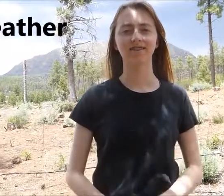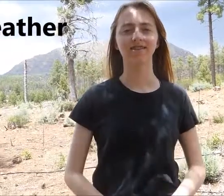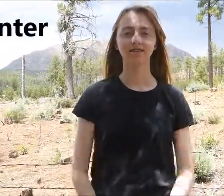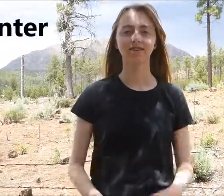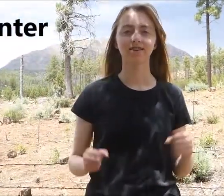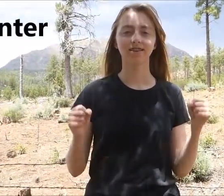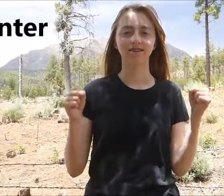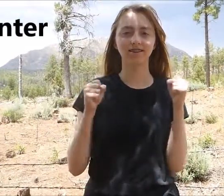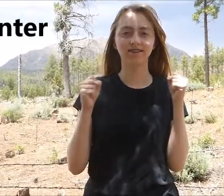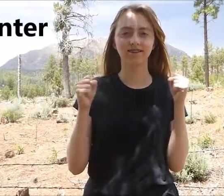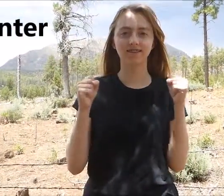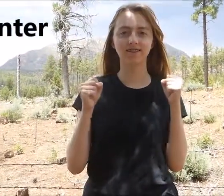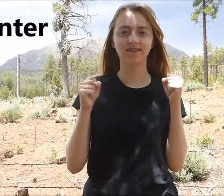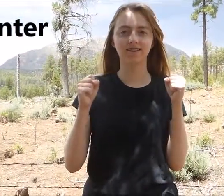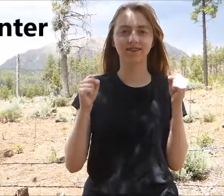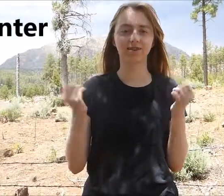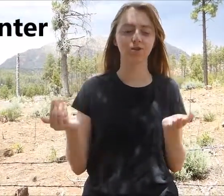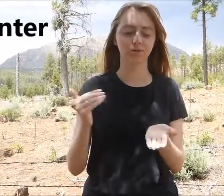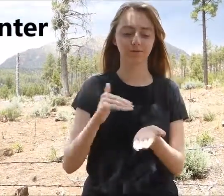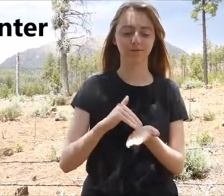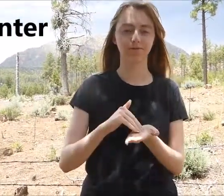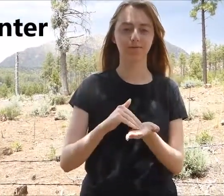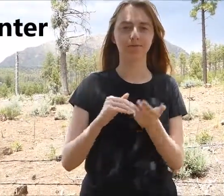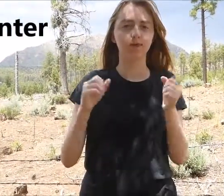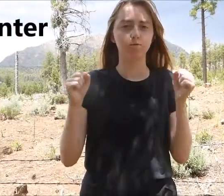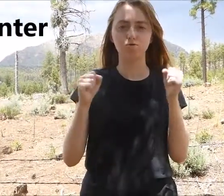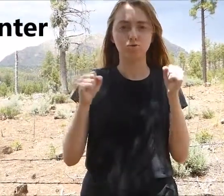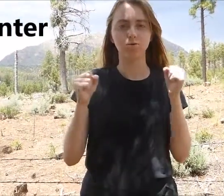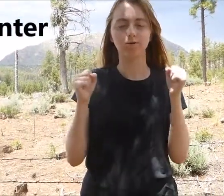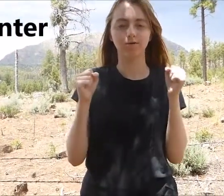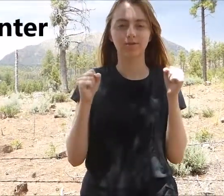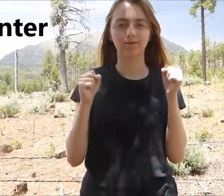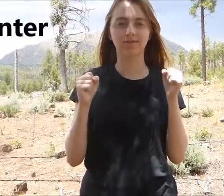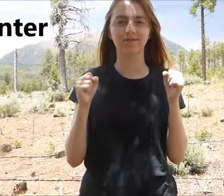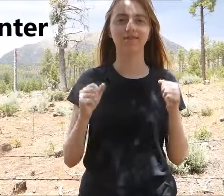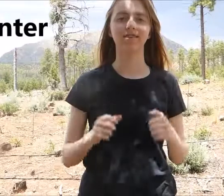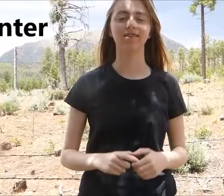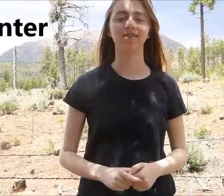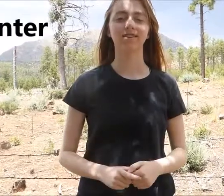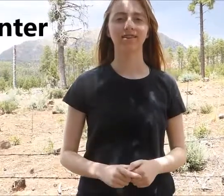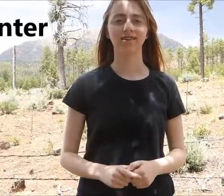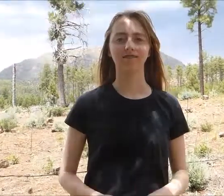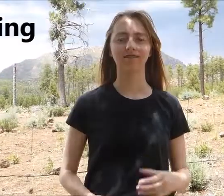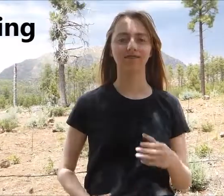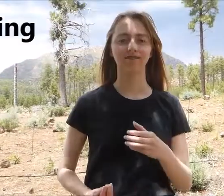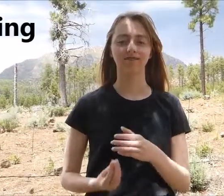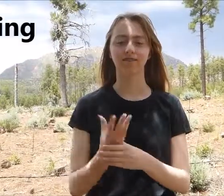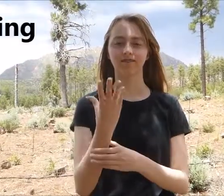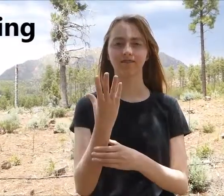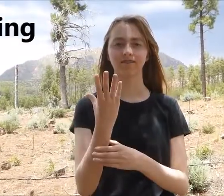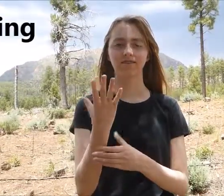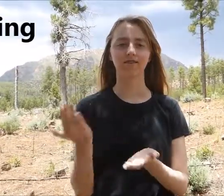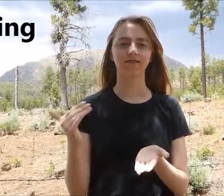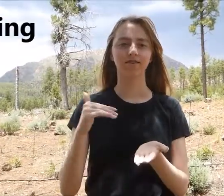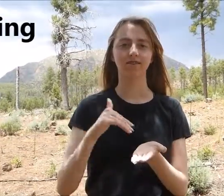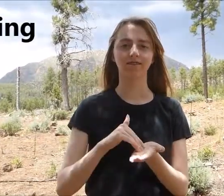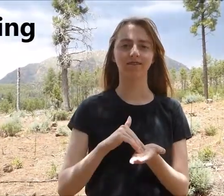Winter, again, winter. Spring, again,